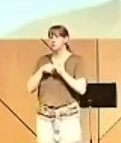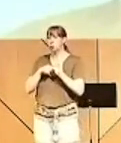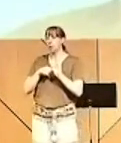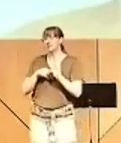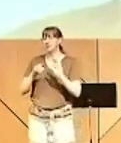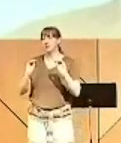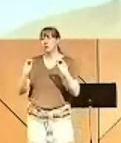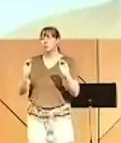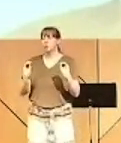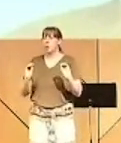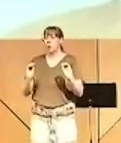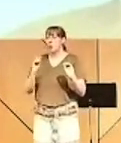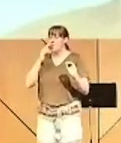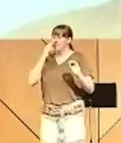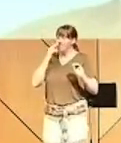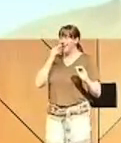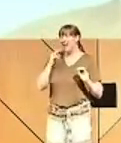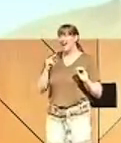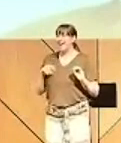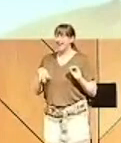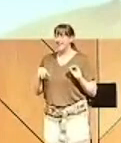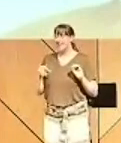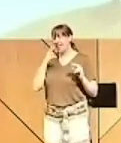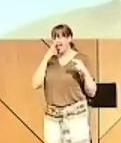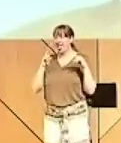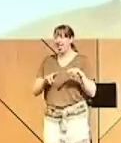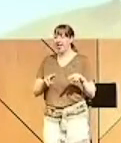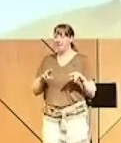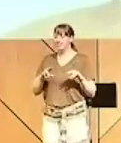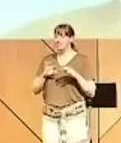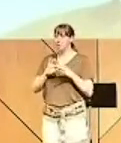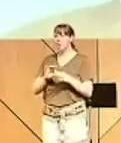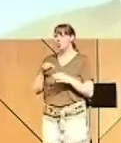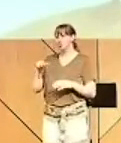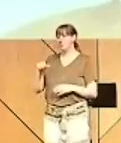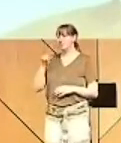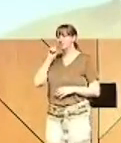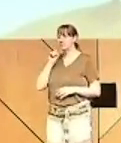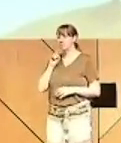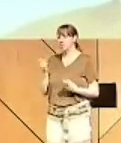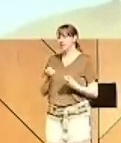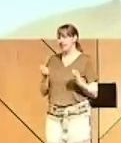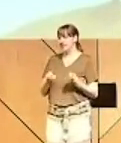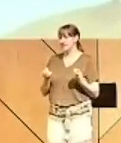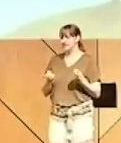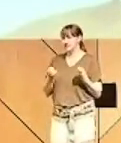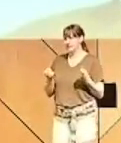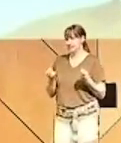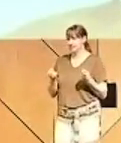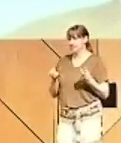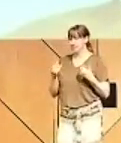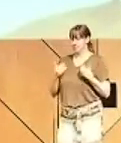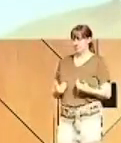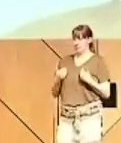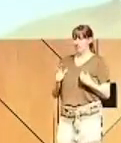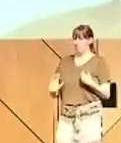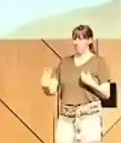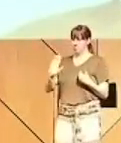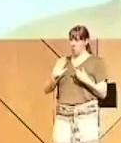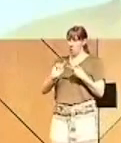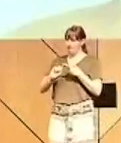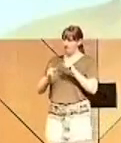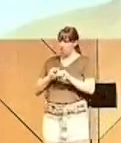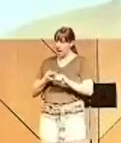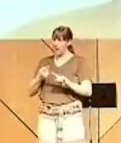about sexual sin. So as a friend and a pastor, I simply invite you. Would you